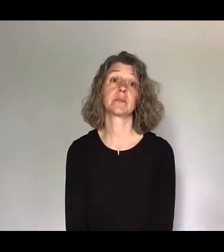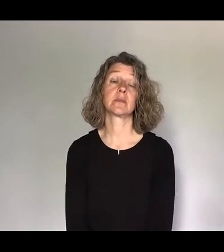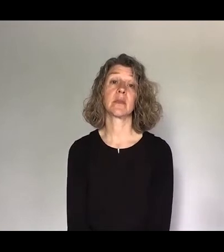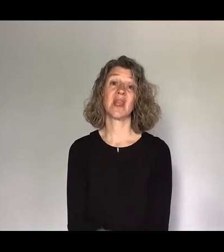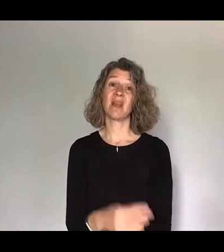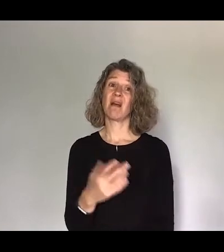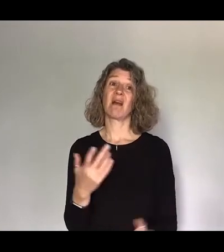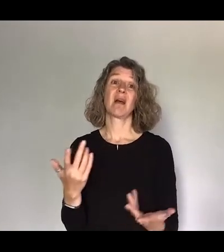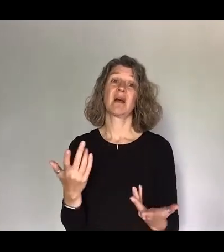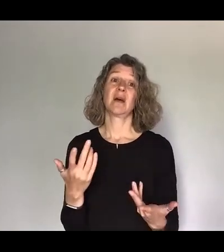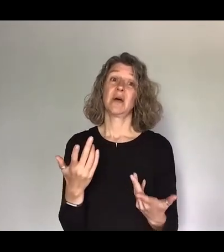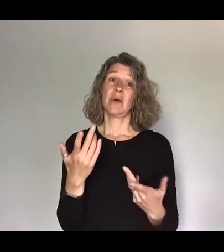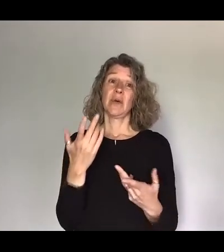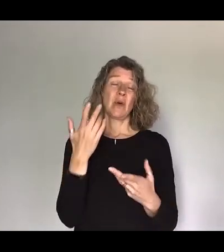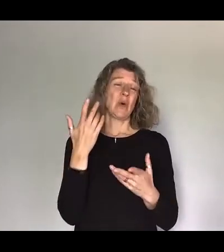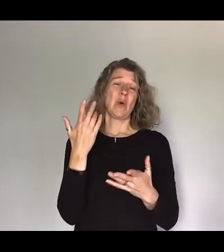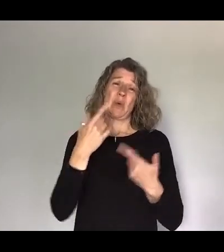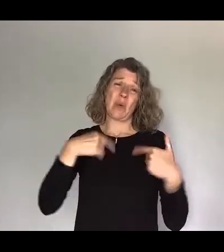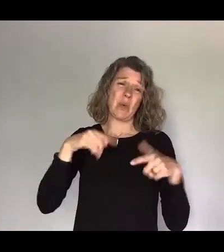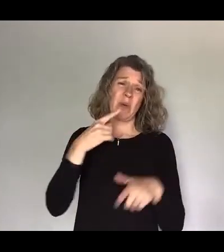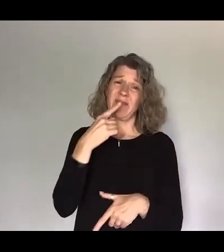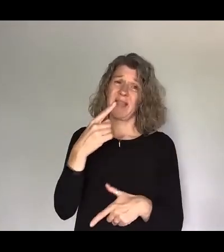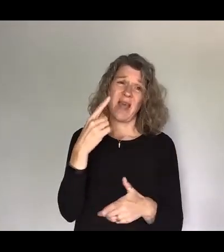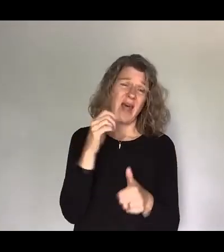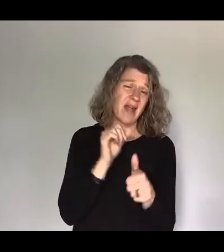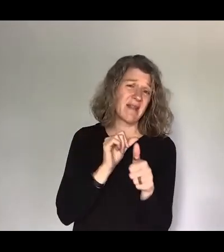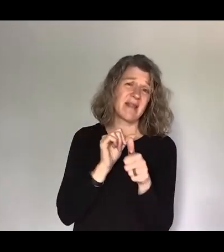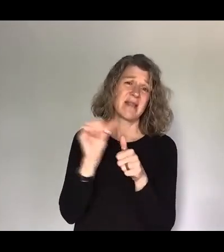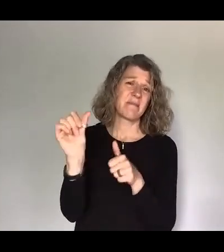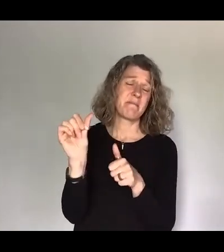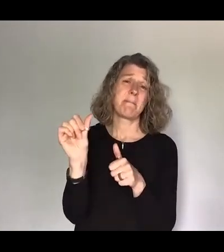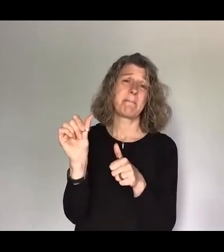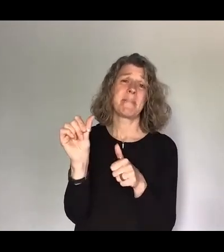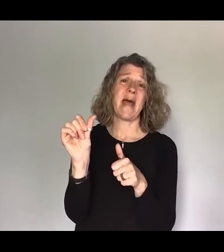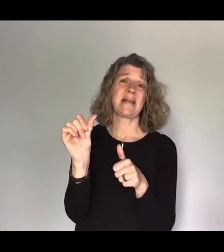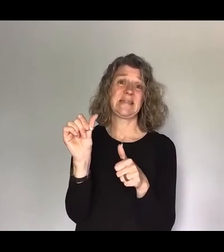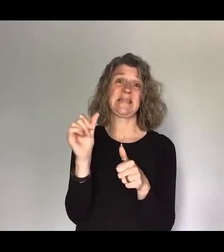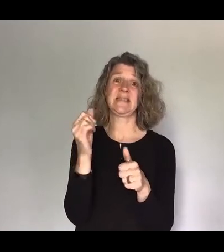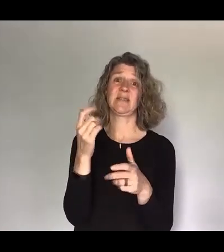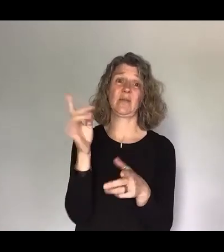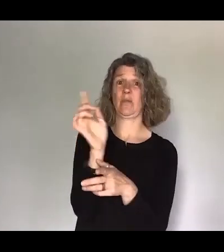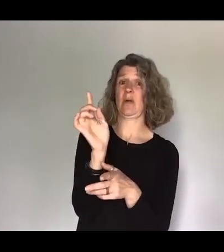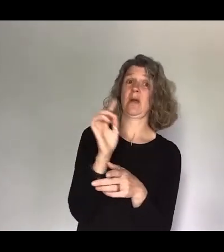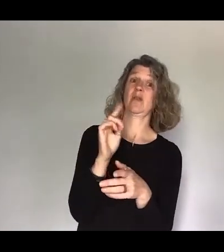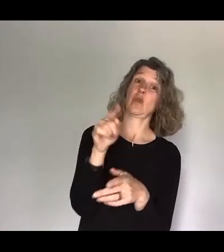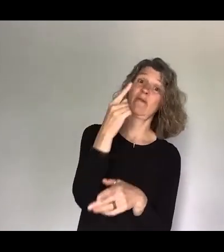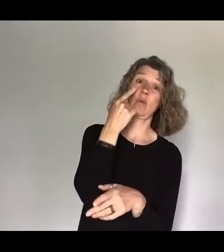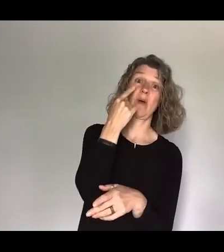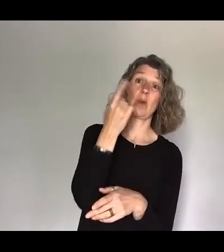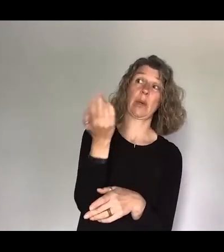Focus and what we enjoy and how it all makes sense at the very start of this live stream. If you scrub all the way back to the start, we'll be there.